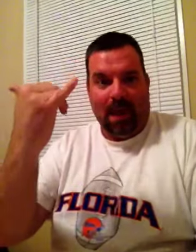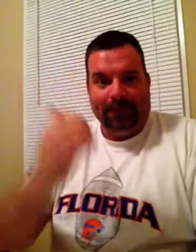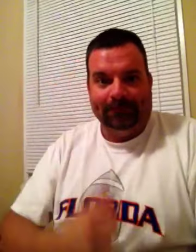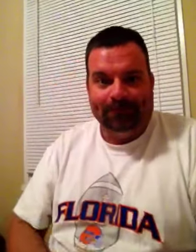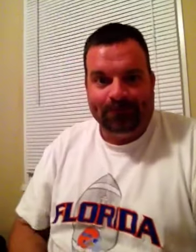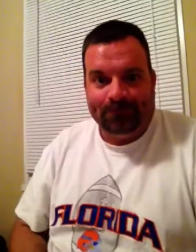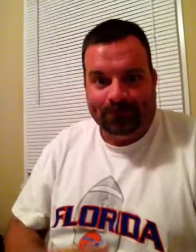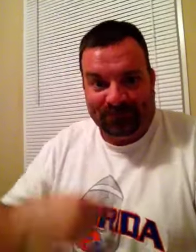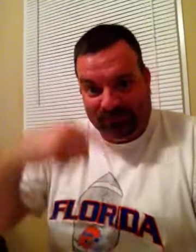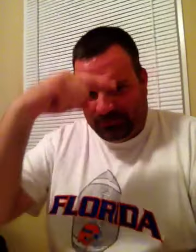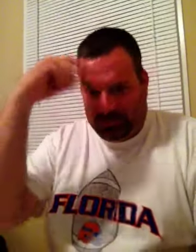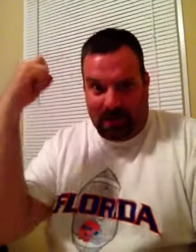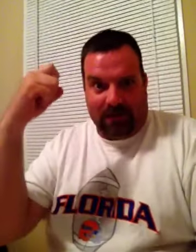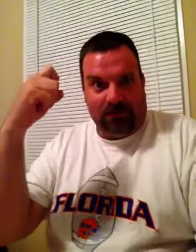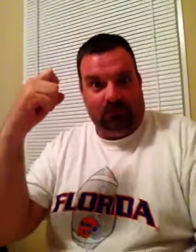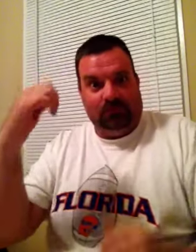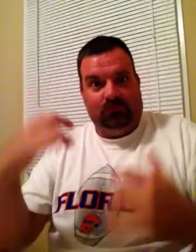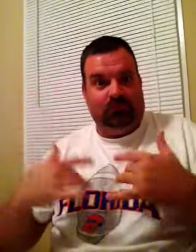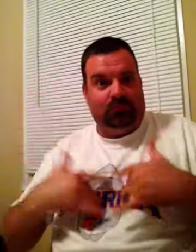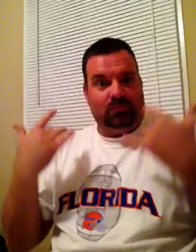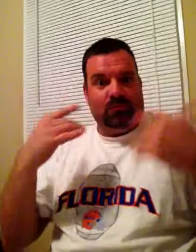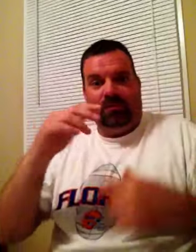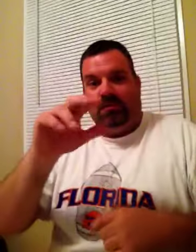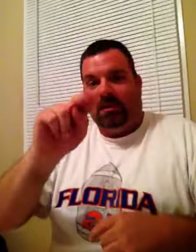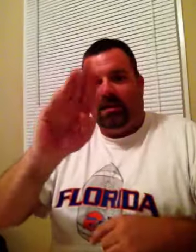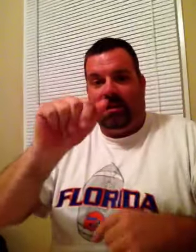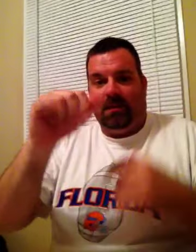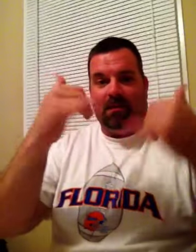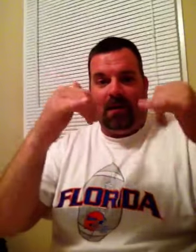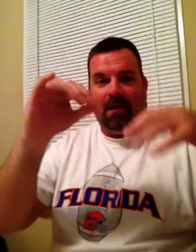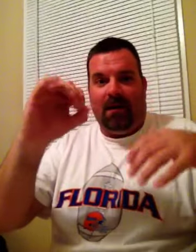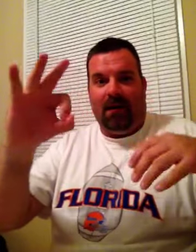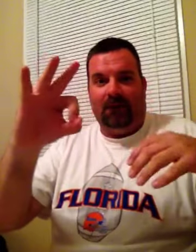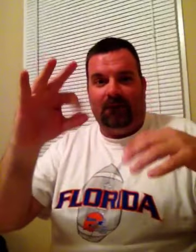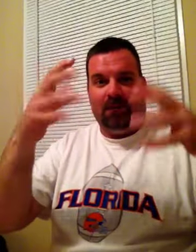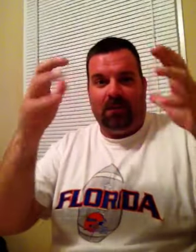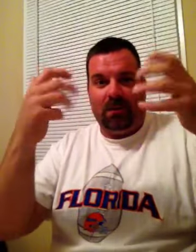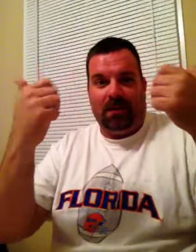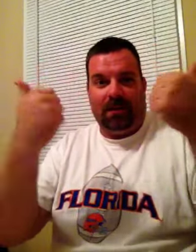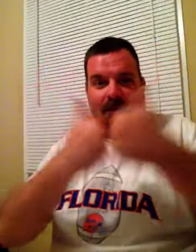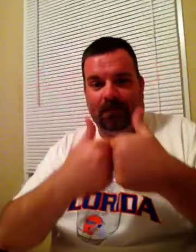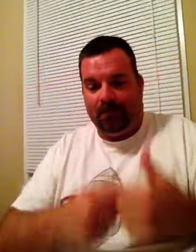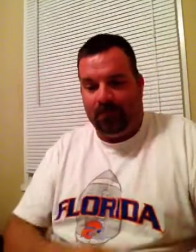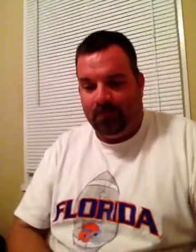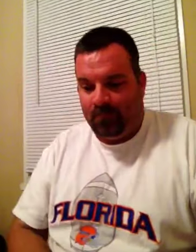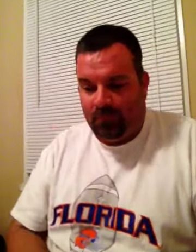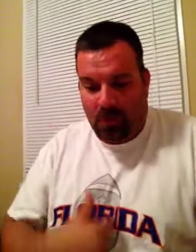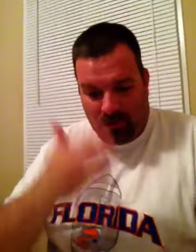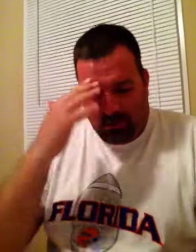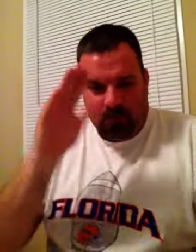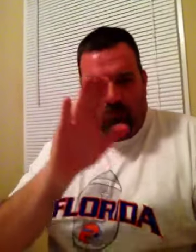day. Big savings with new lower prices on thousands of items every day. That's another Giant Eagle advantage.